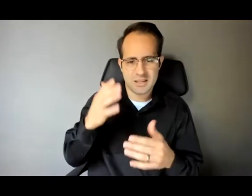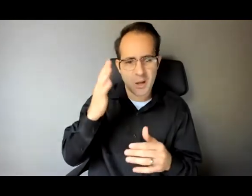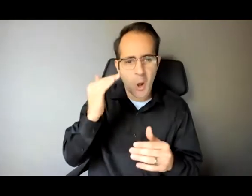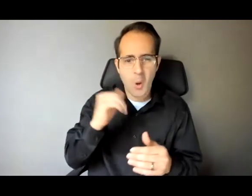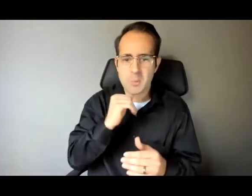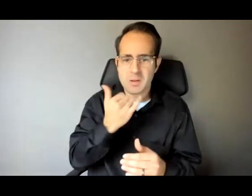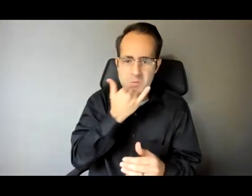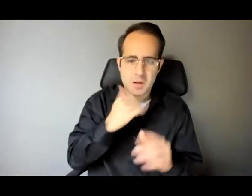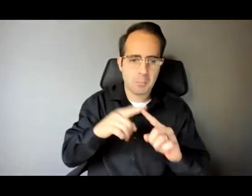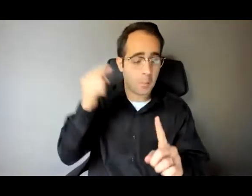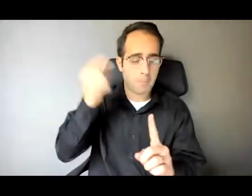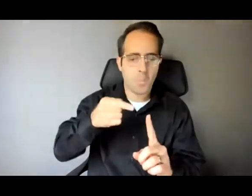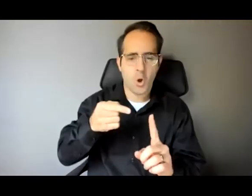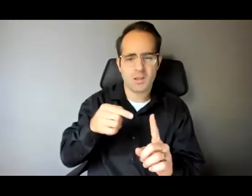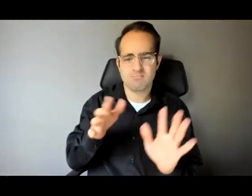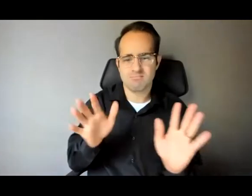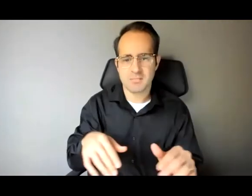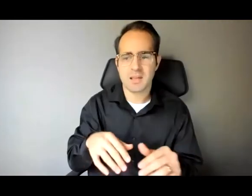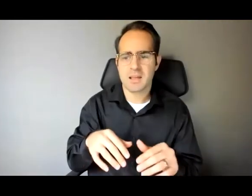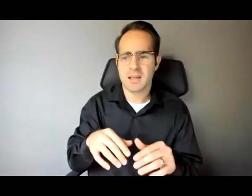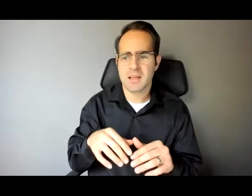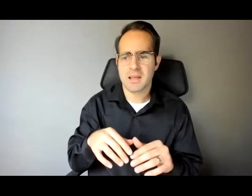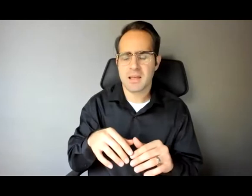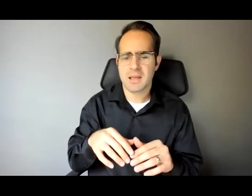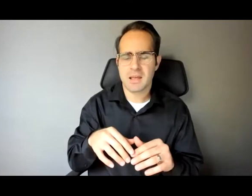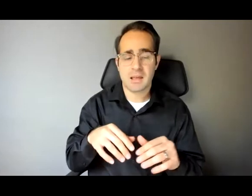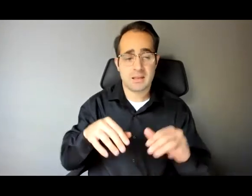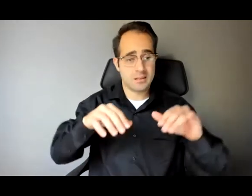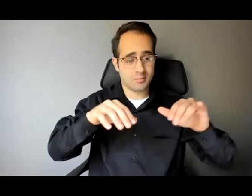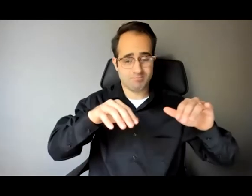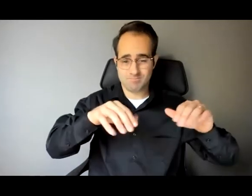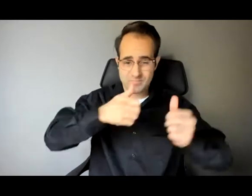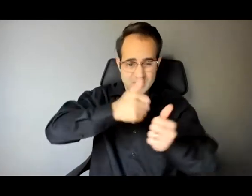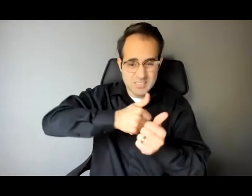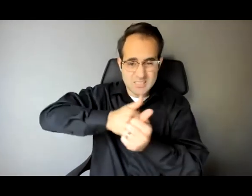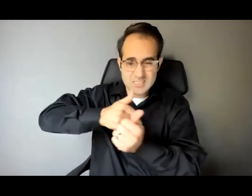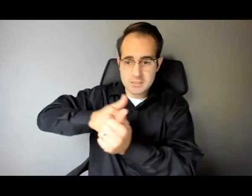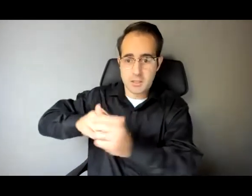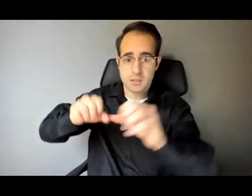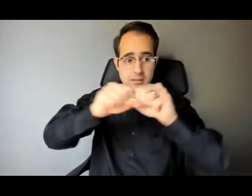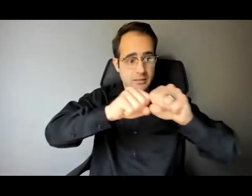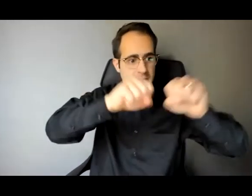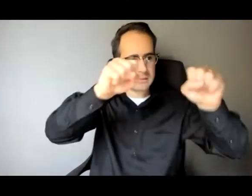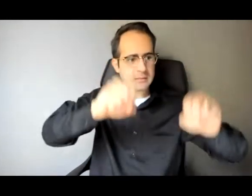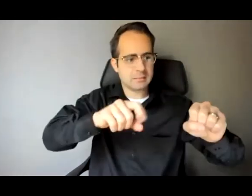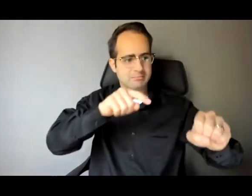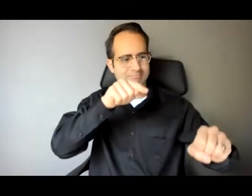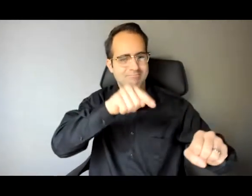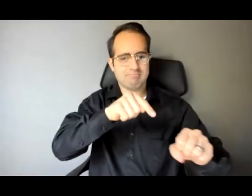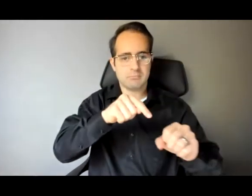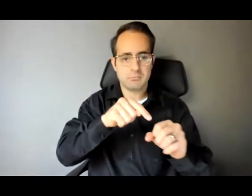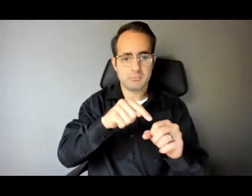the content is what matters, right? And it's that every system is designed to achieve the results it gets, right?